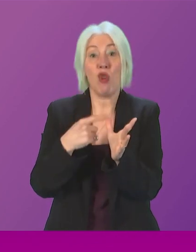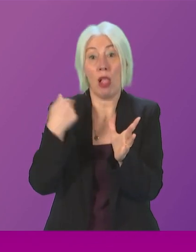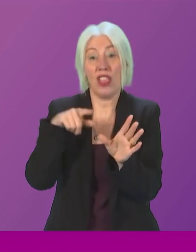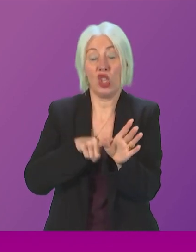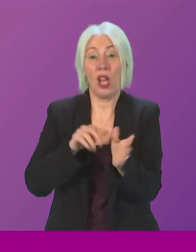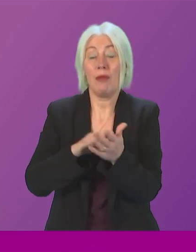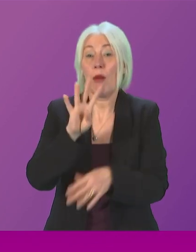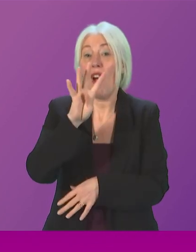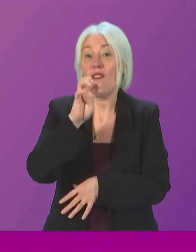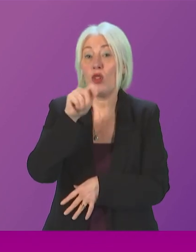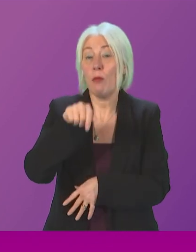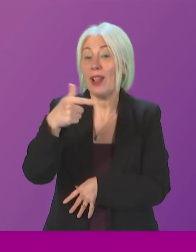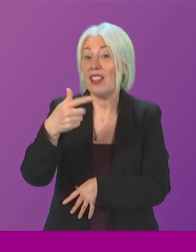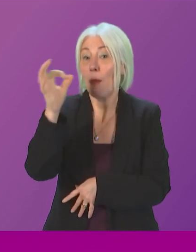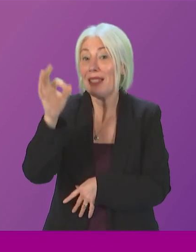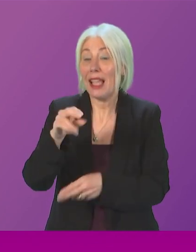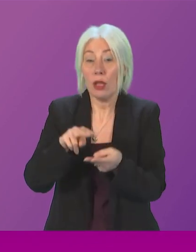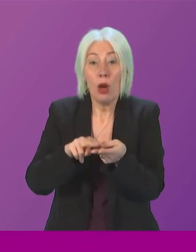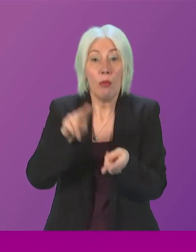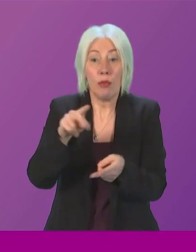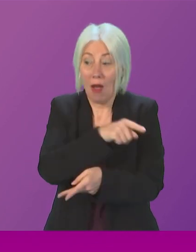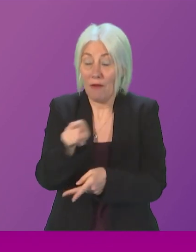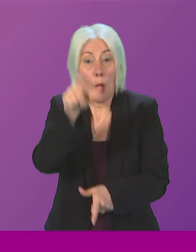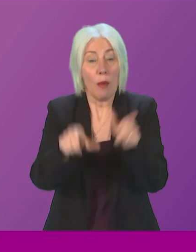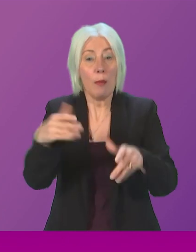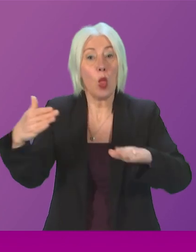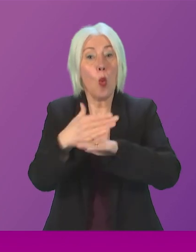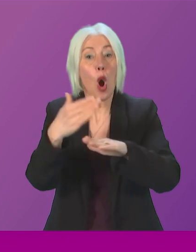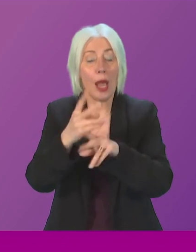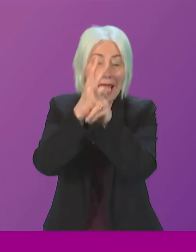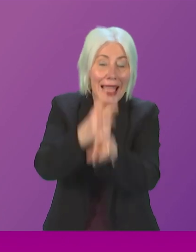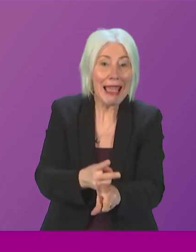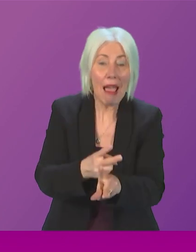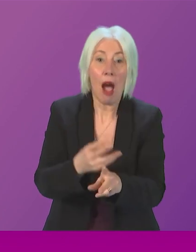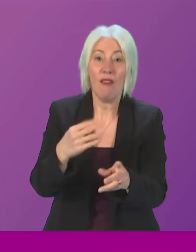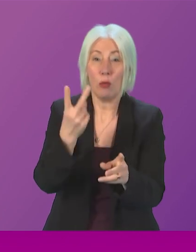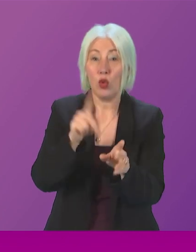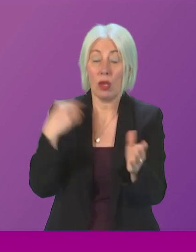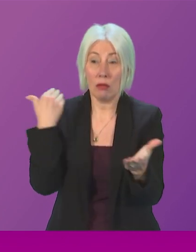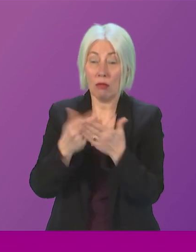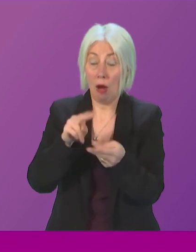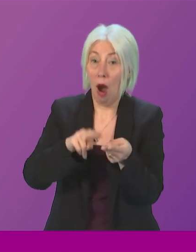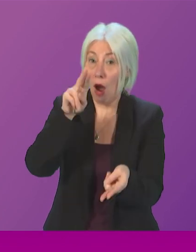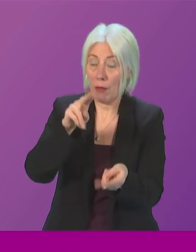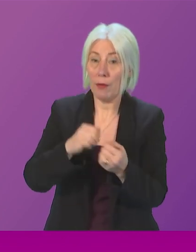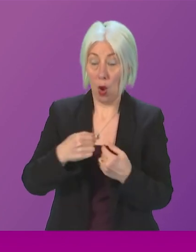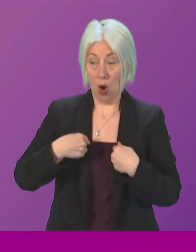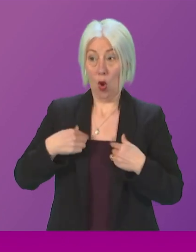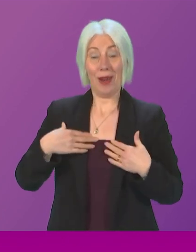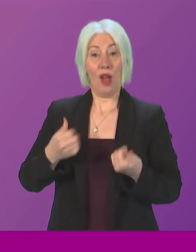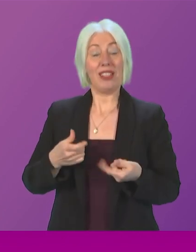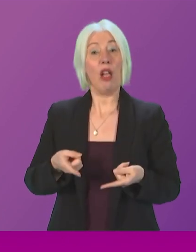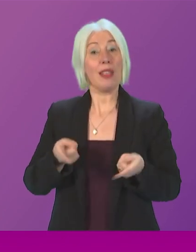14.7% increase for these workers in the last two years. I was proud when I was Health Secretary